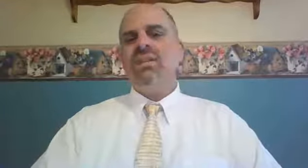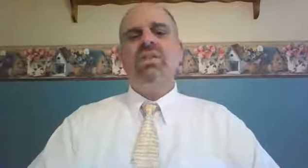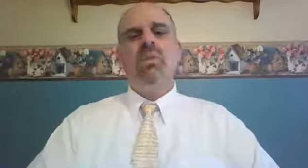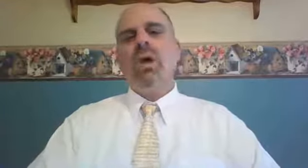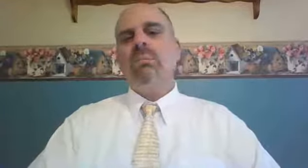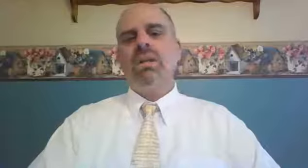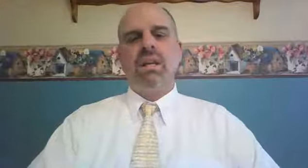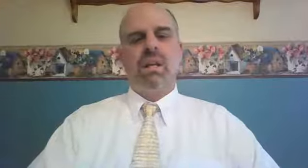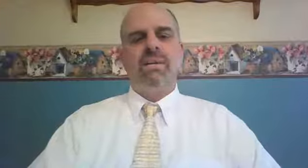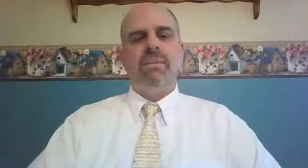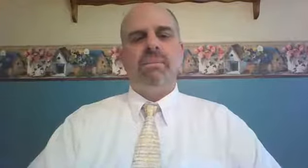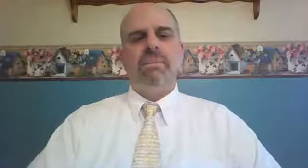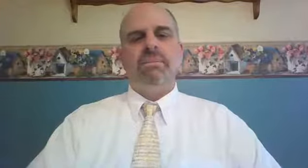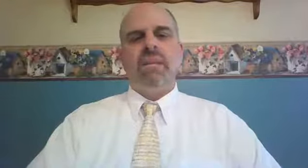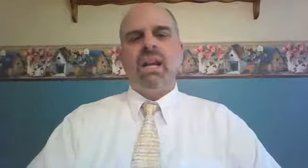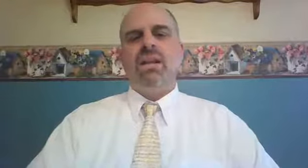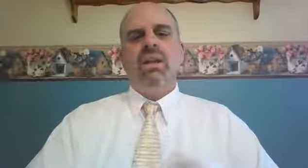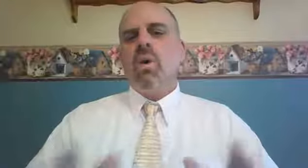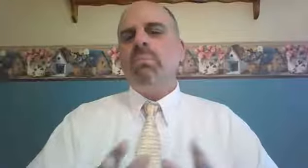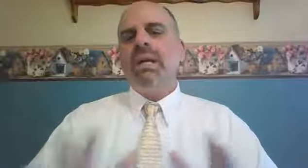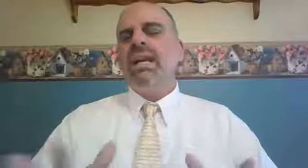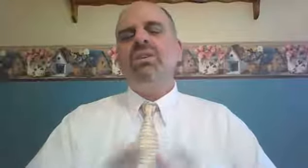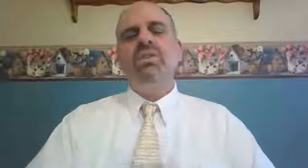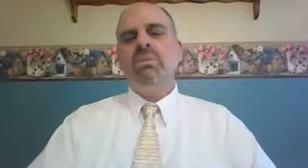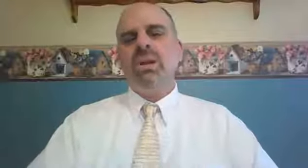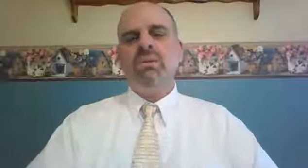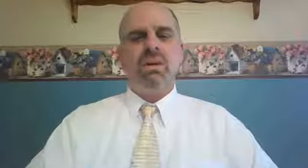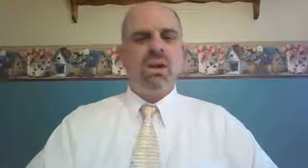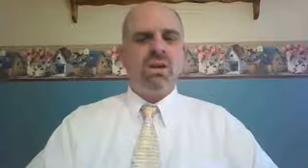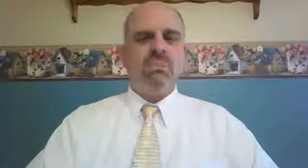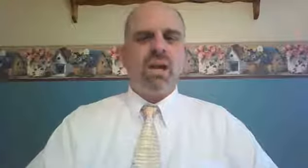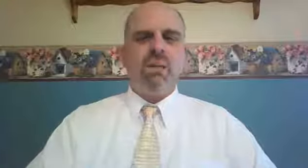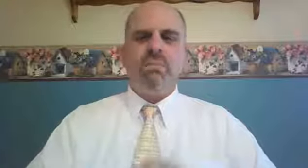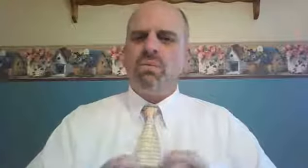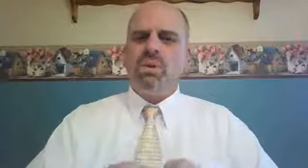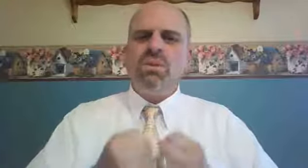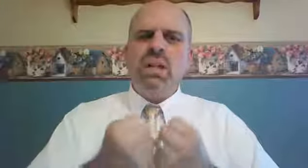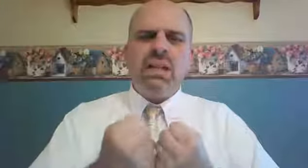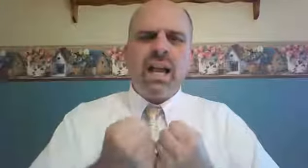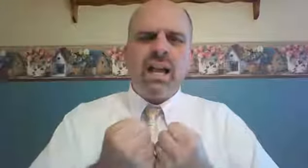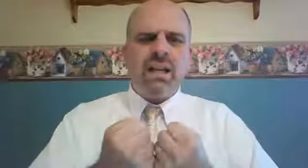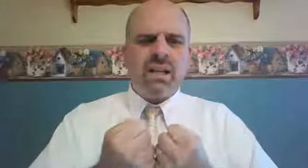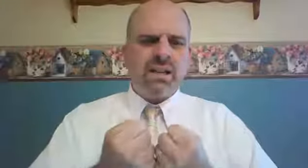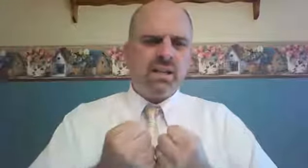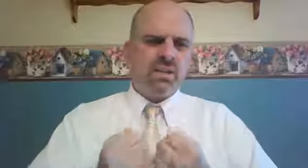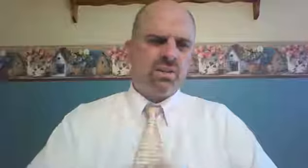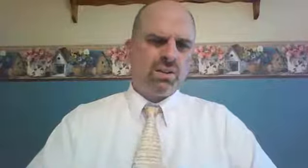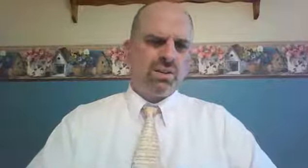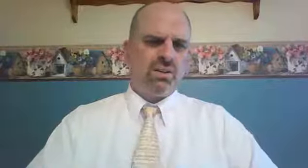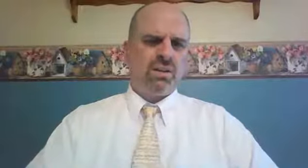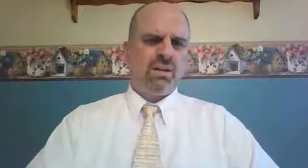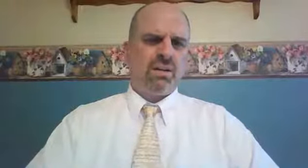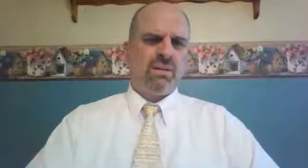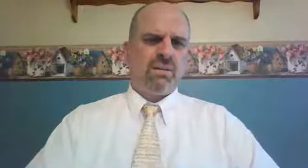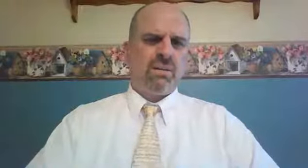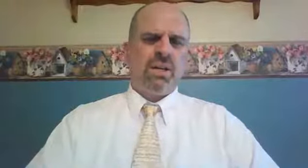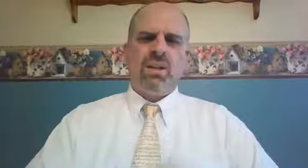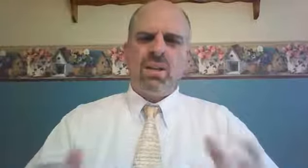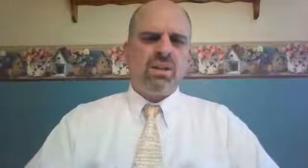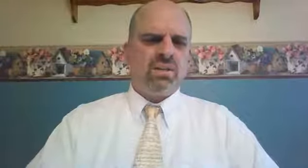this they wept again. And then Orpah kissed her mother-in-law goodbye, but Ruth clung to her. Look,